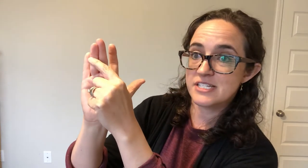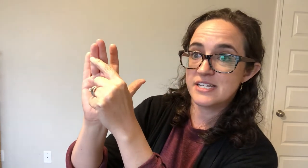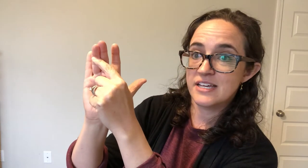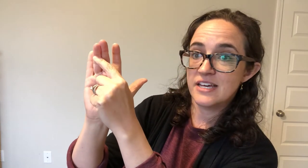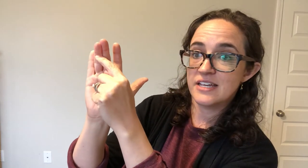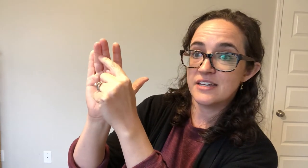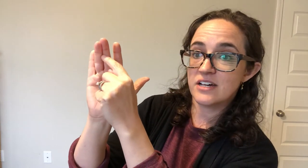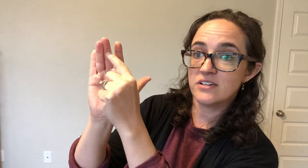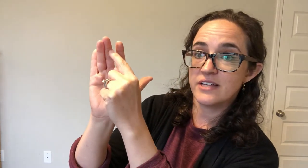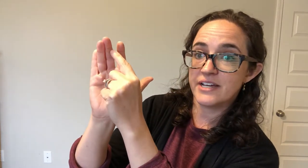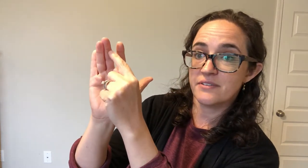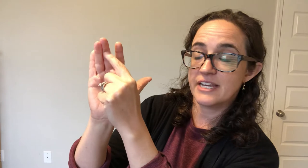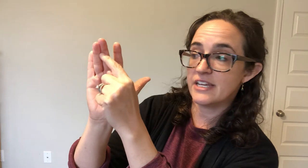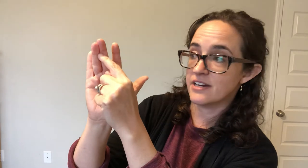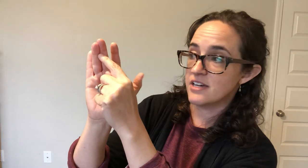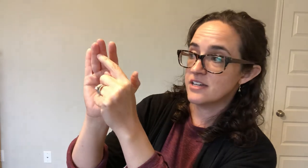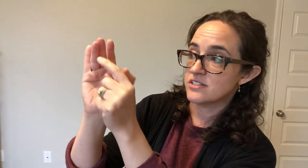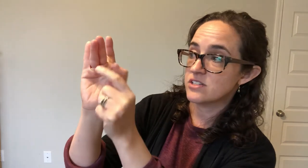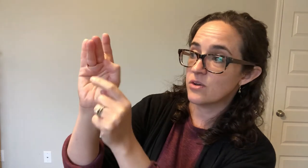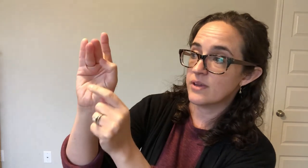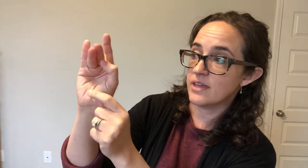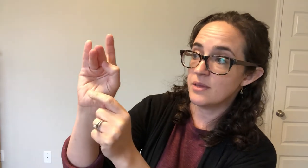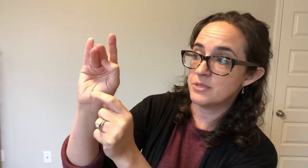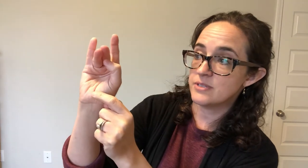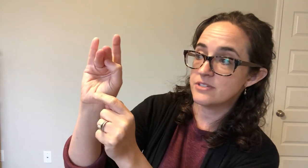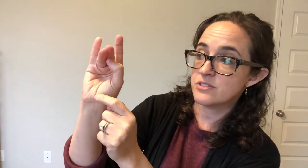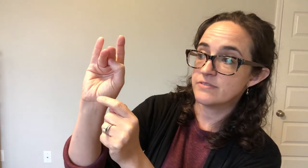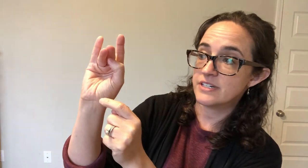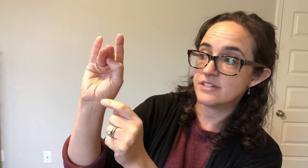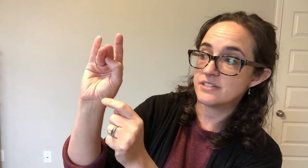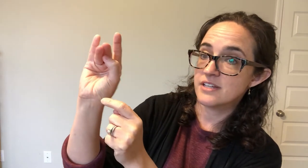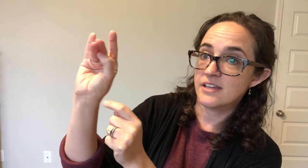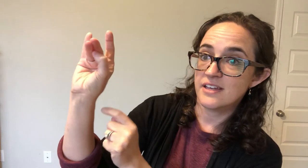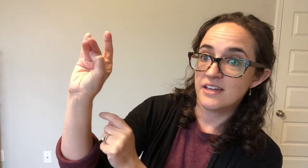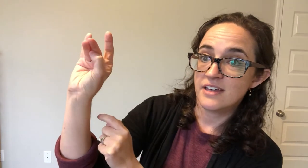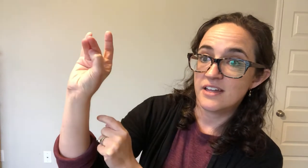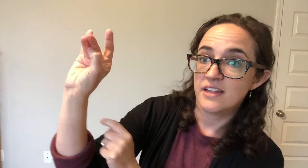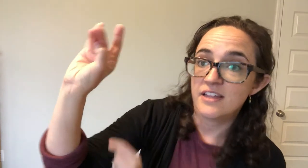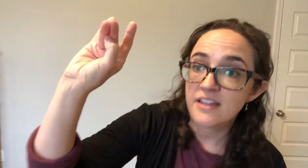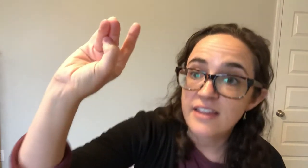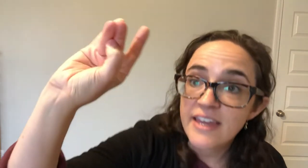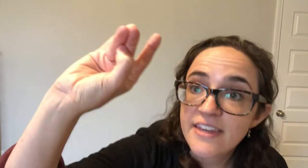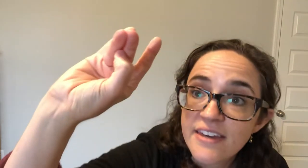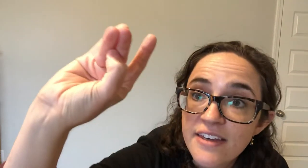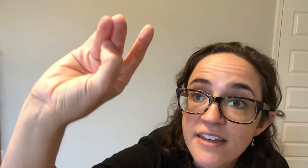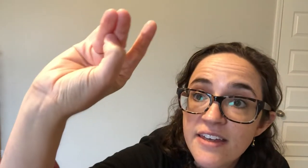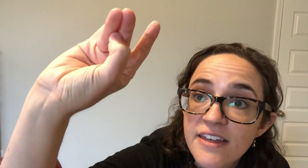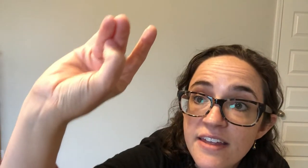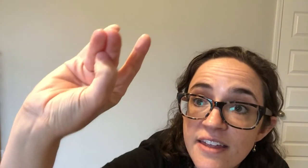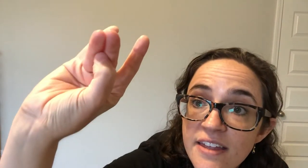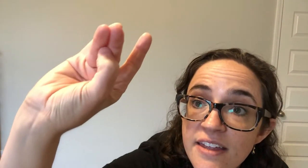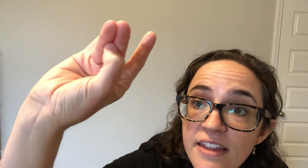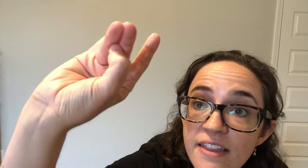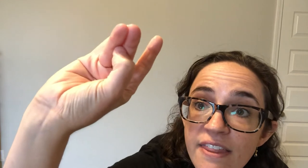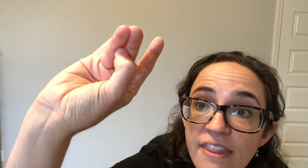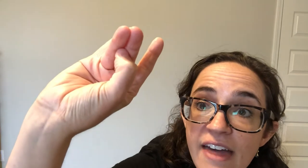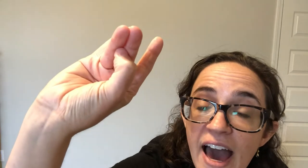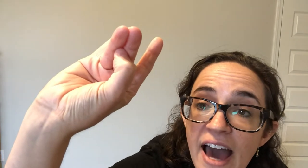knuckle line right here. So in between those two fingers like that.